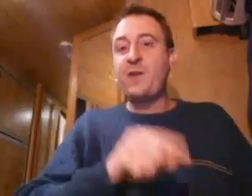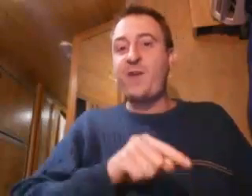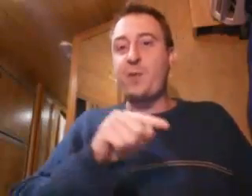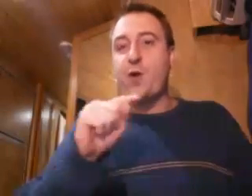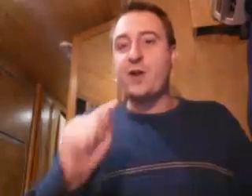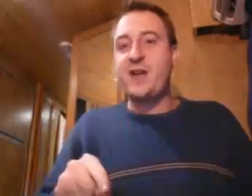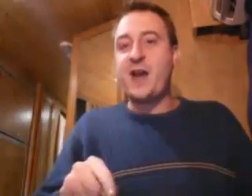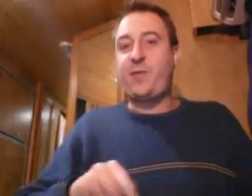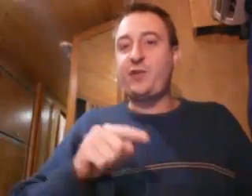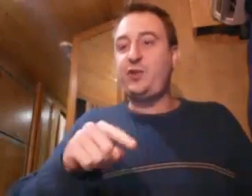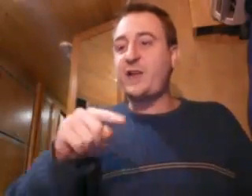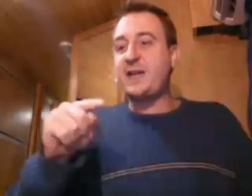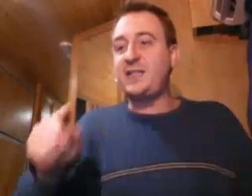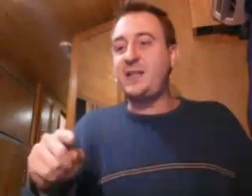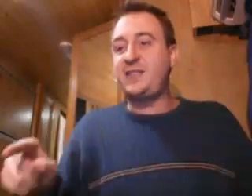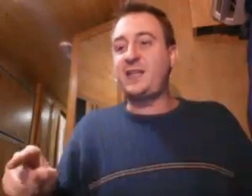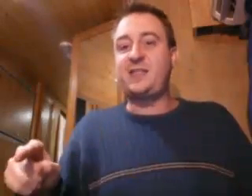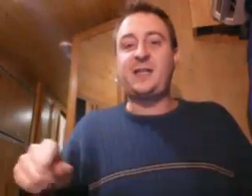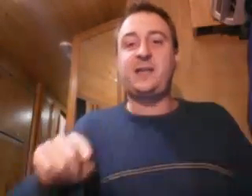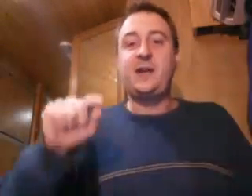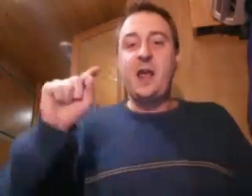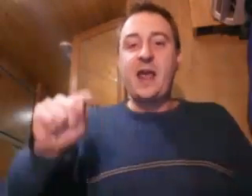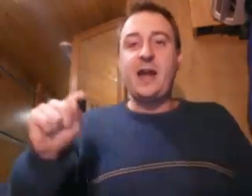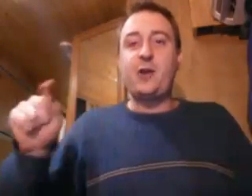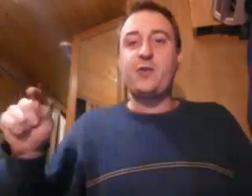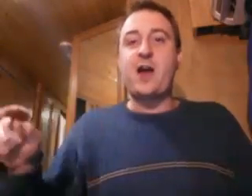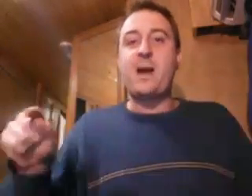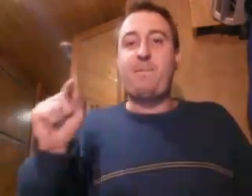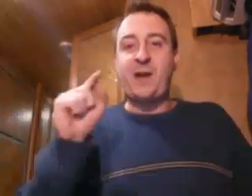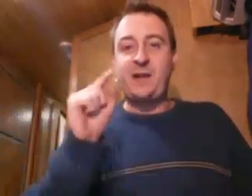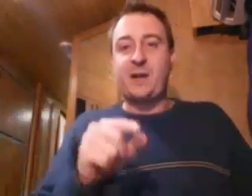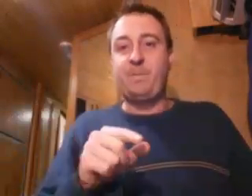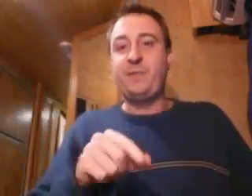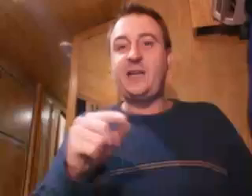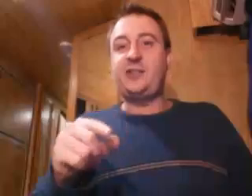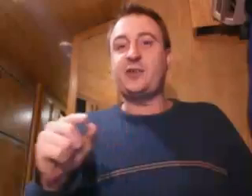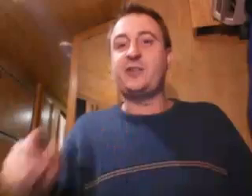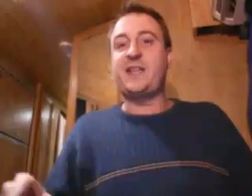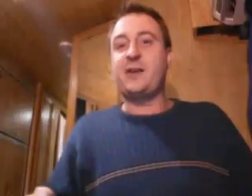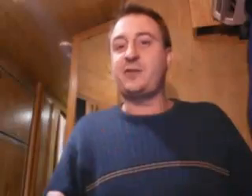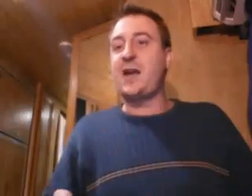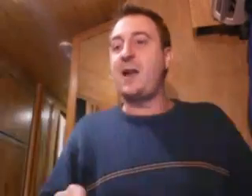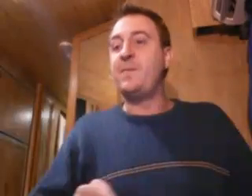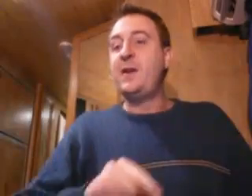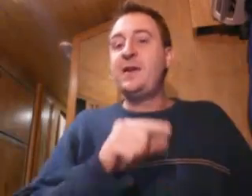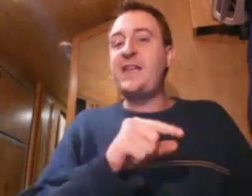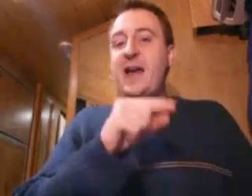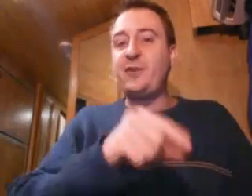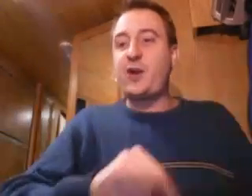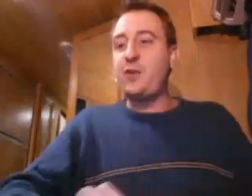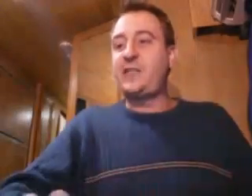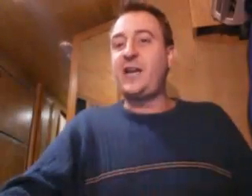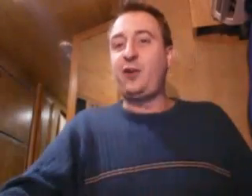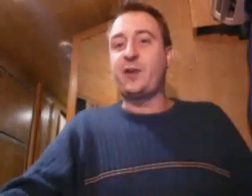February 9th, 2016, 8.09 p.m. Eastern Standard Time. Down goes Hillary.